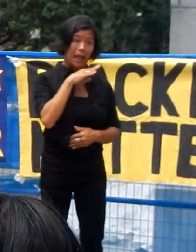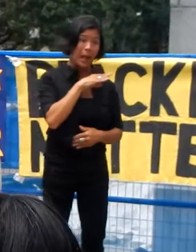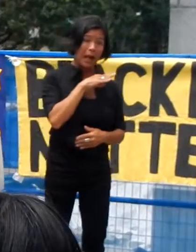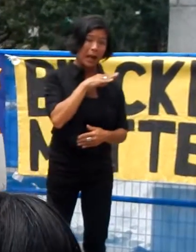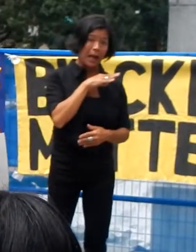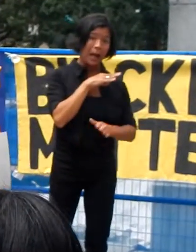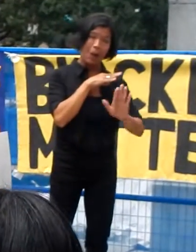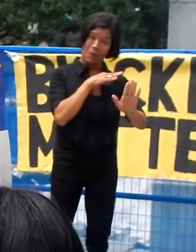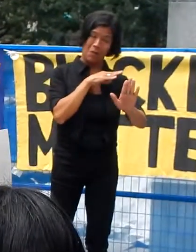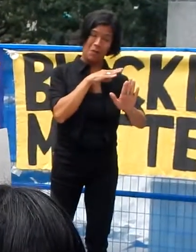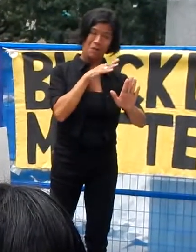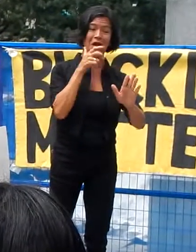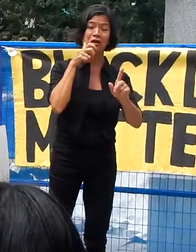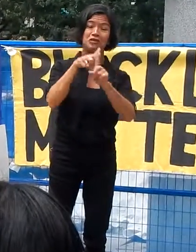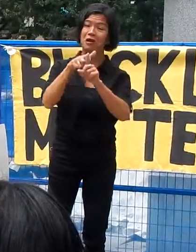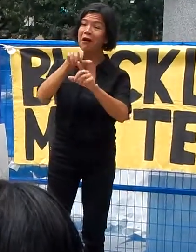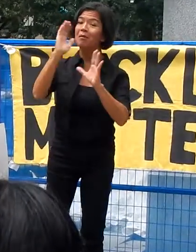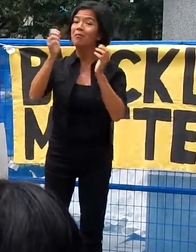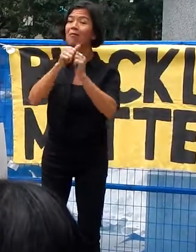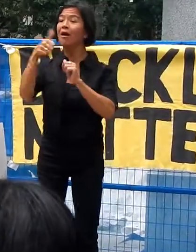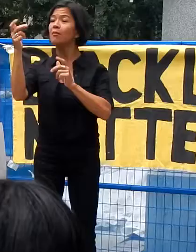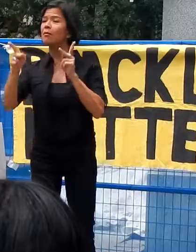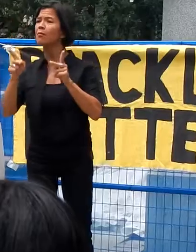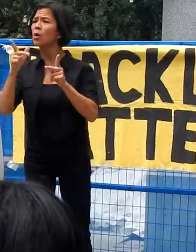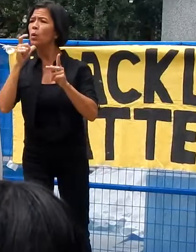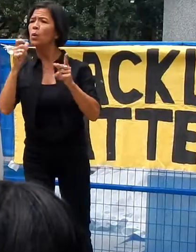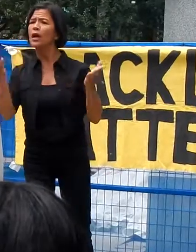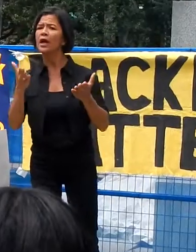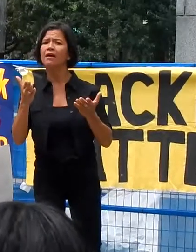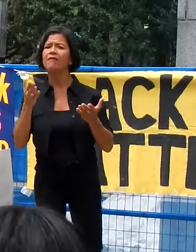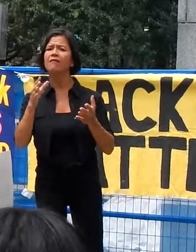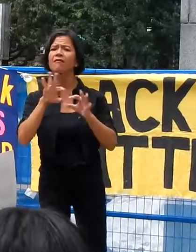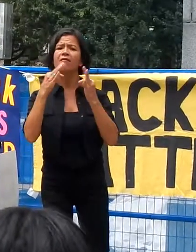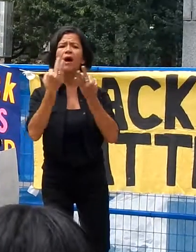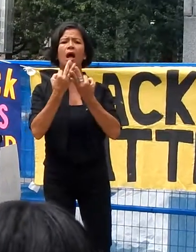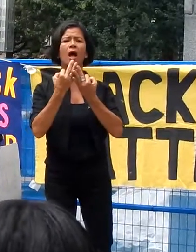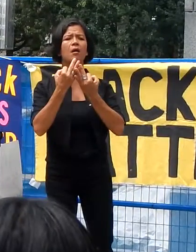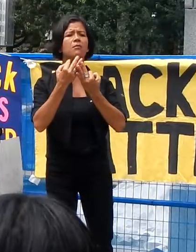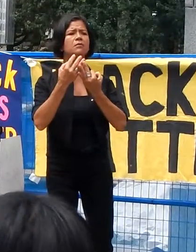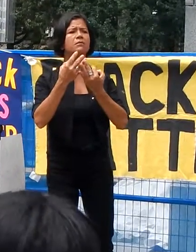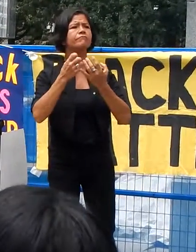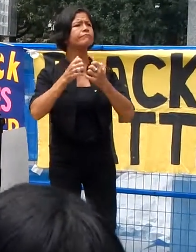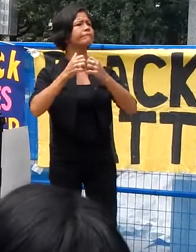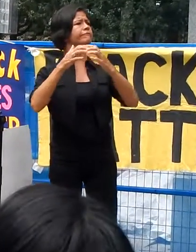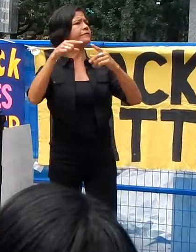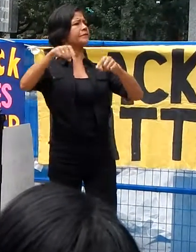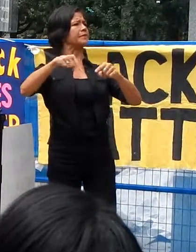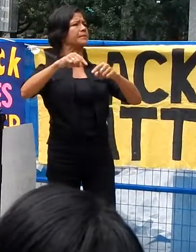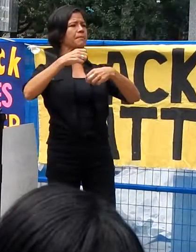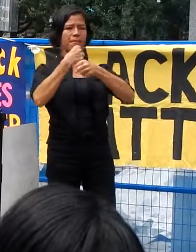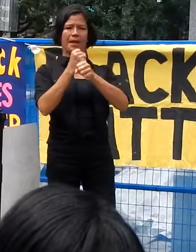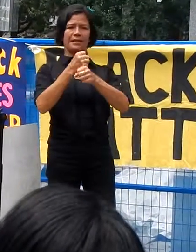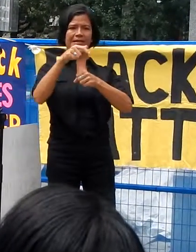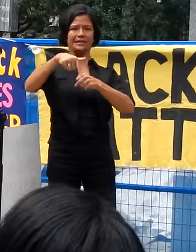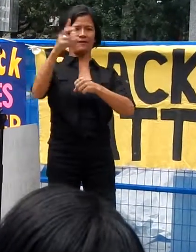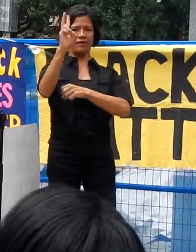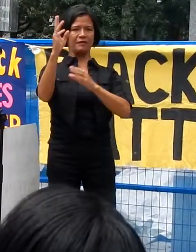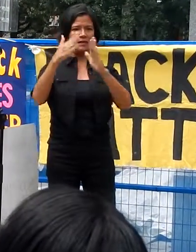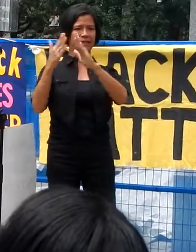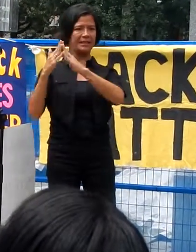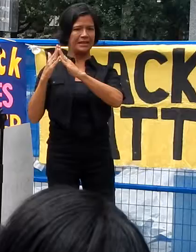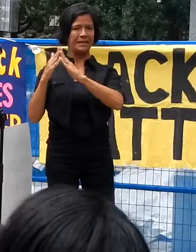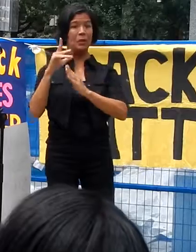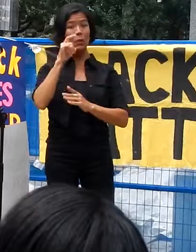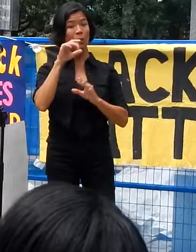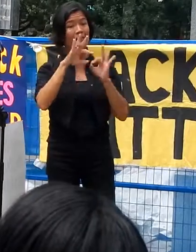here who can say it, that Vancouver, the families that started Vancouver as a city were the families